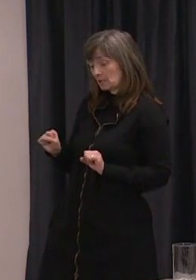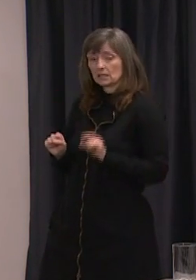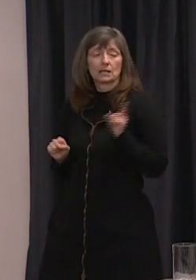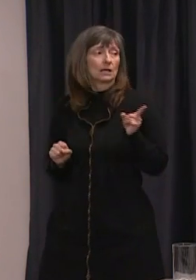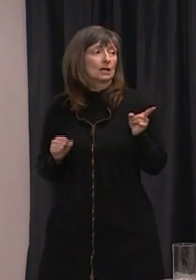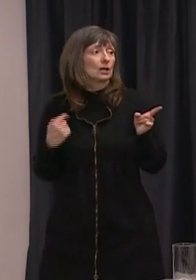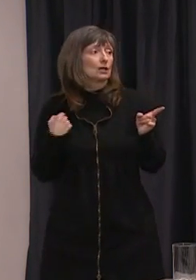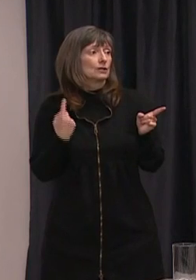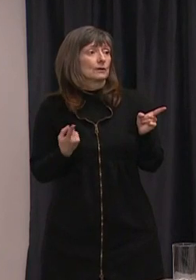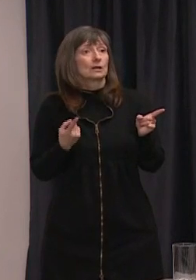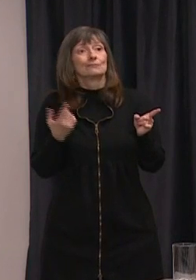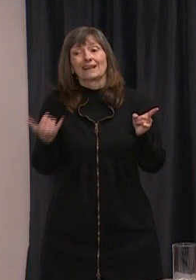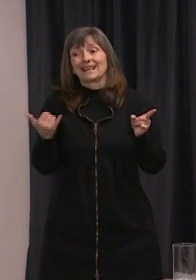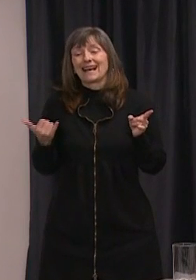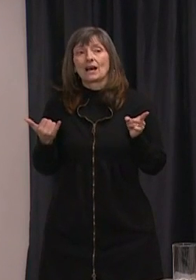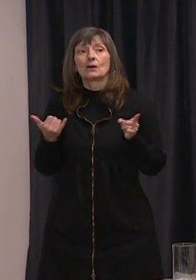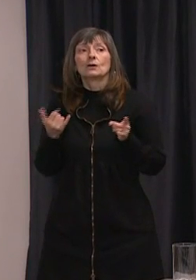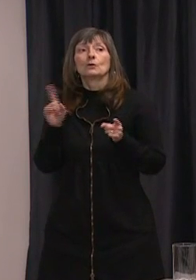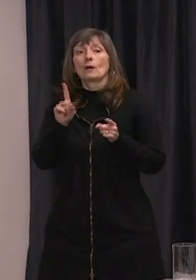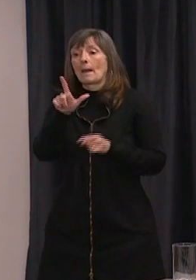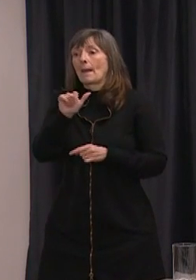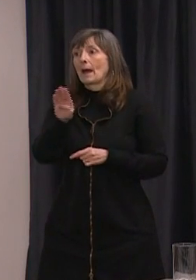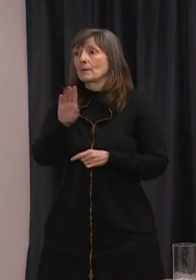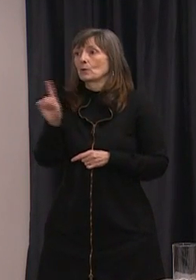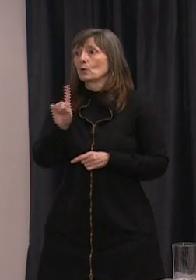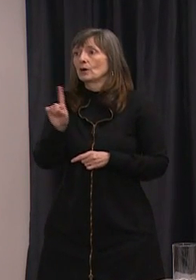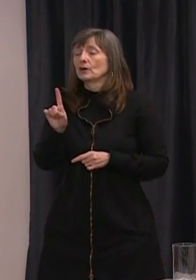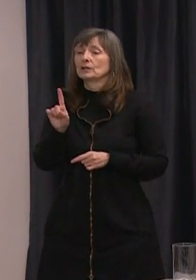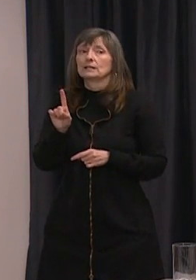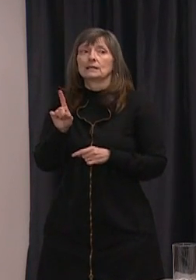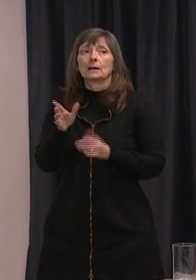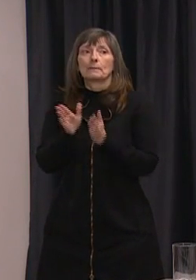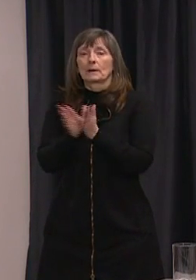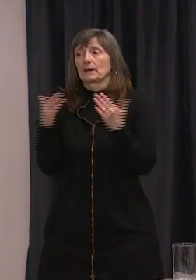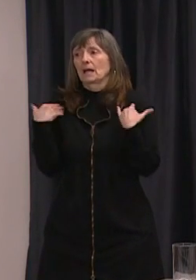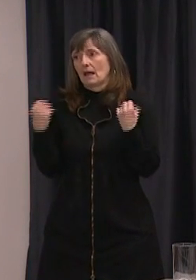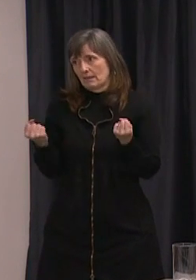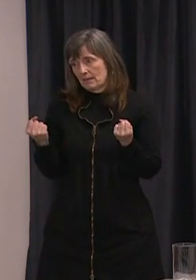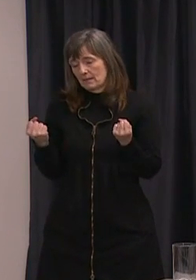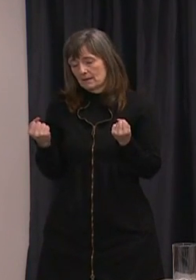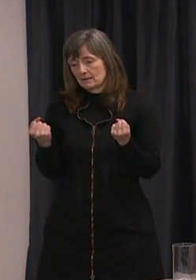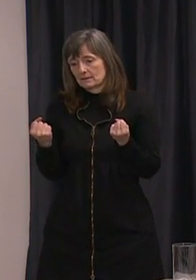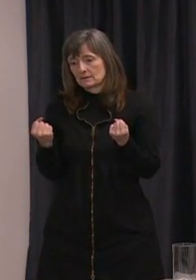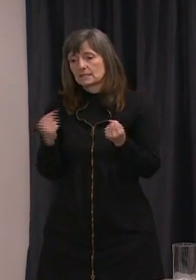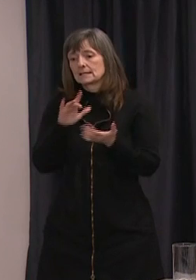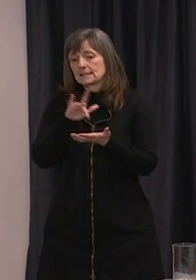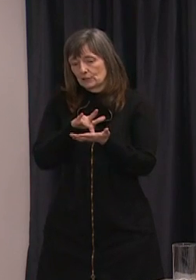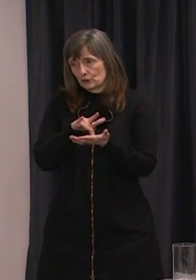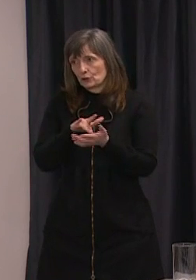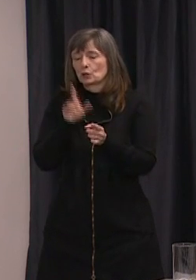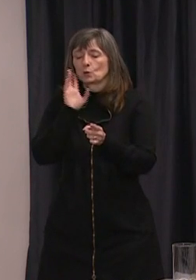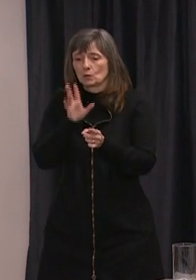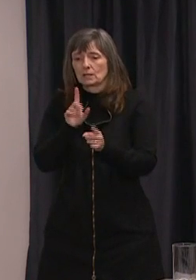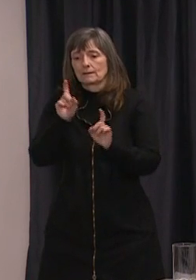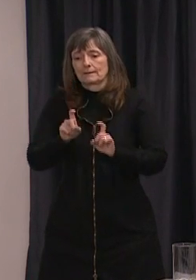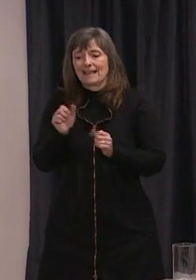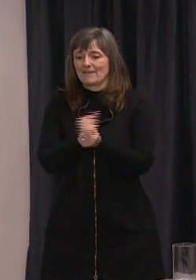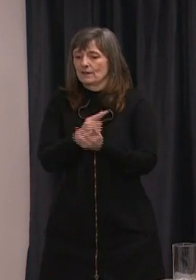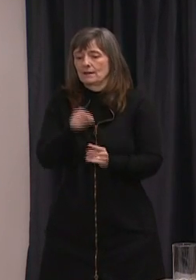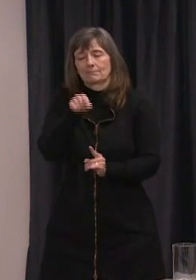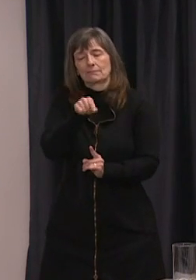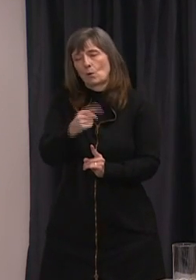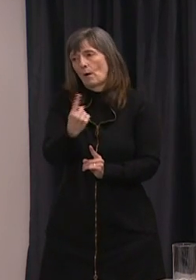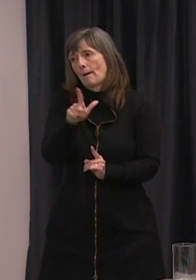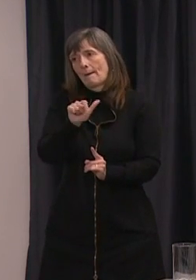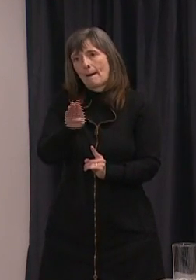testing is done at our public health and microbiology lab in the province it is the referral center for the province so everything that will be done will be